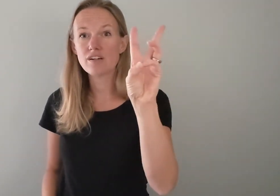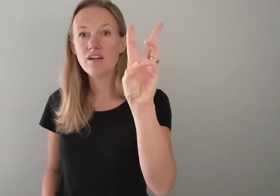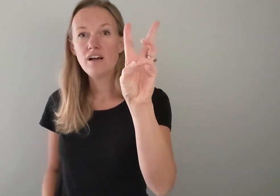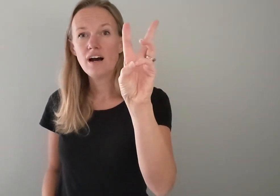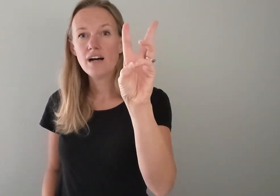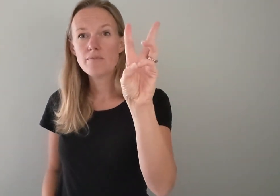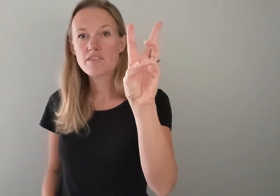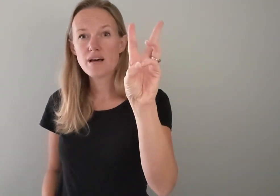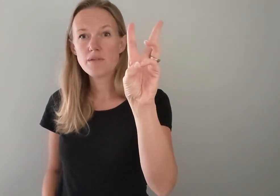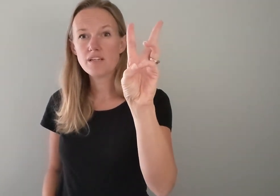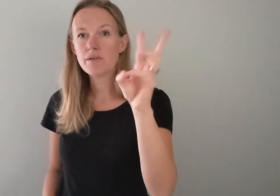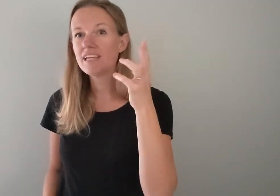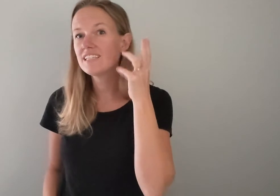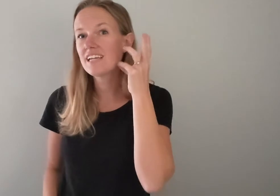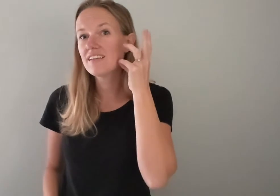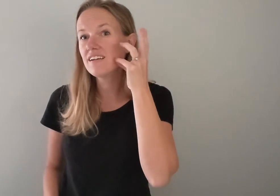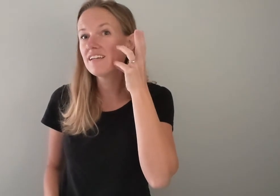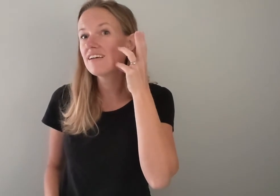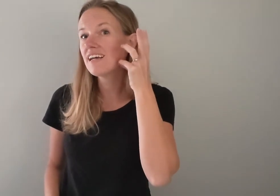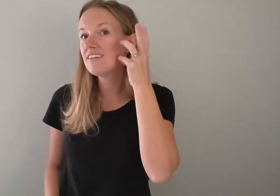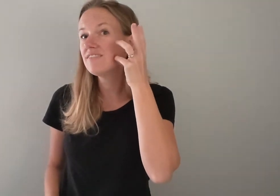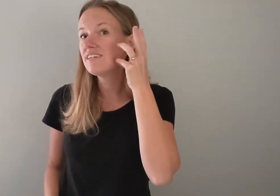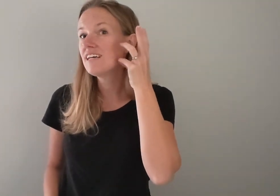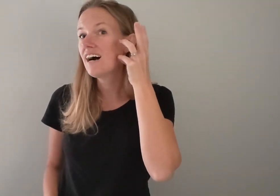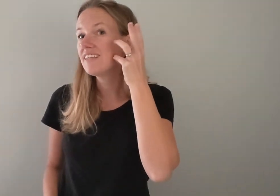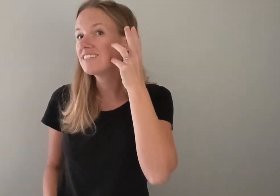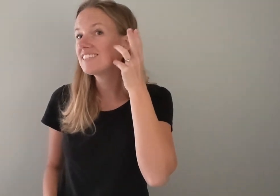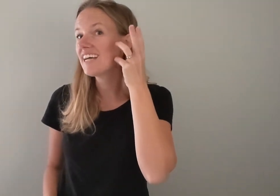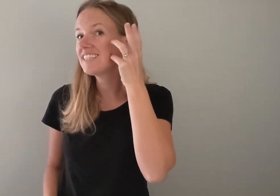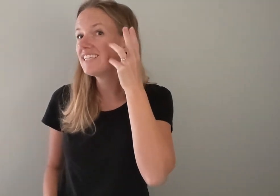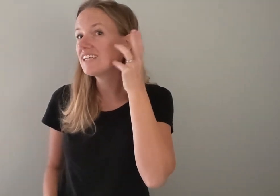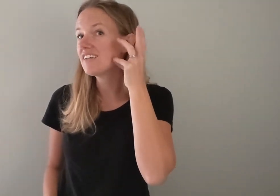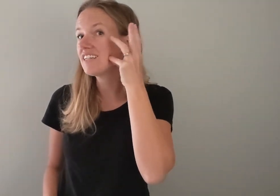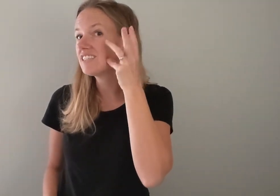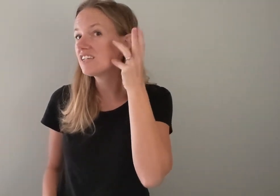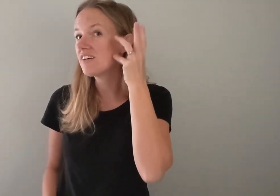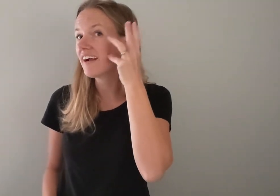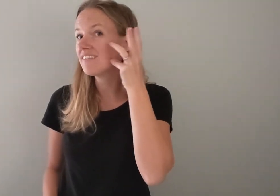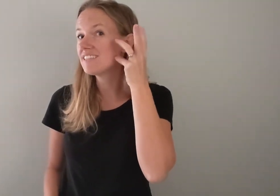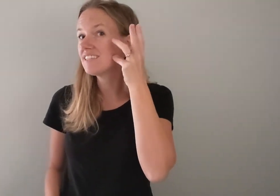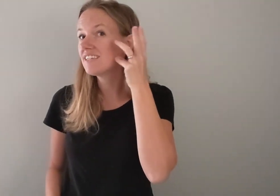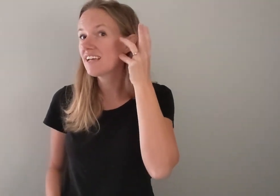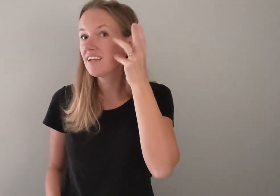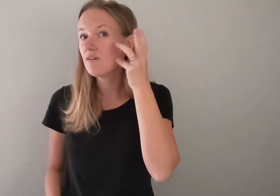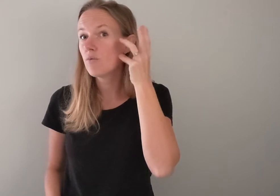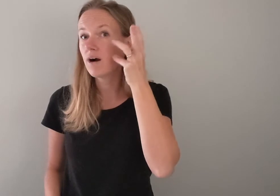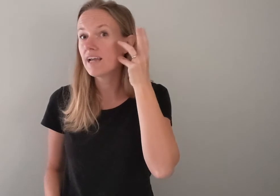thumb and your pinky together and you kind of on your side cheek you kind of turn it around. Okay wine